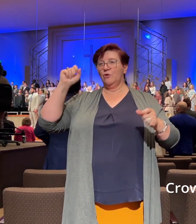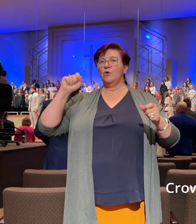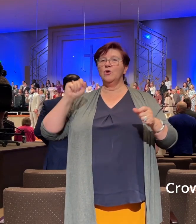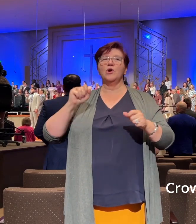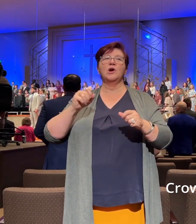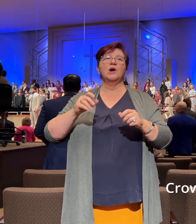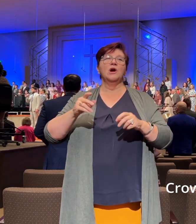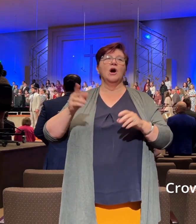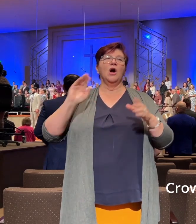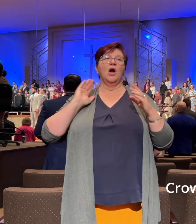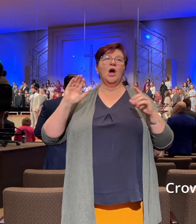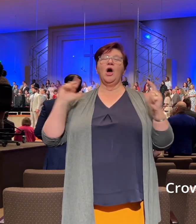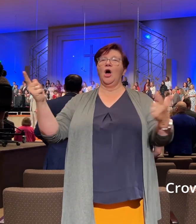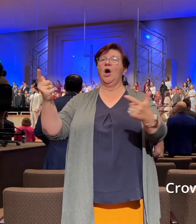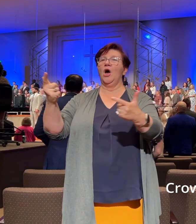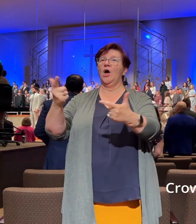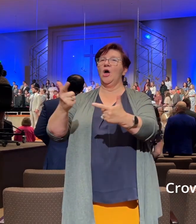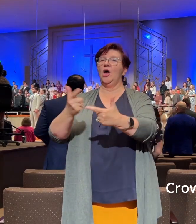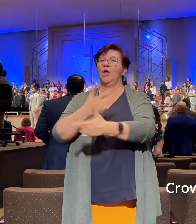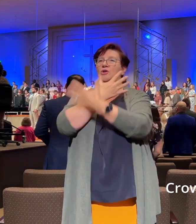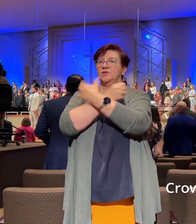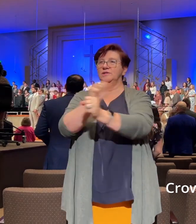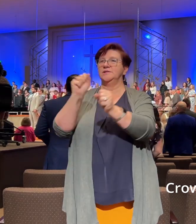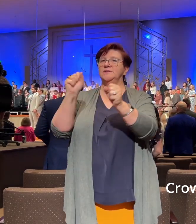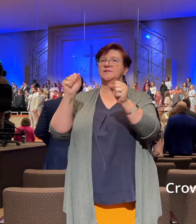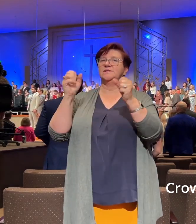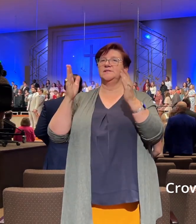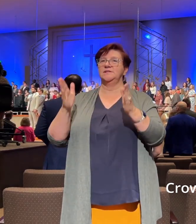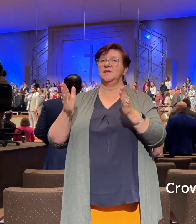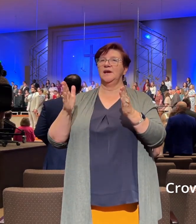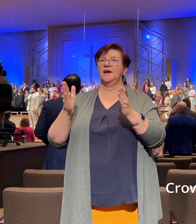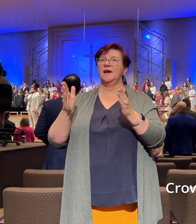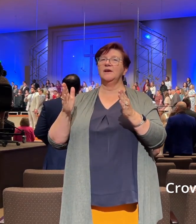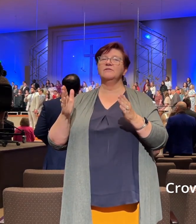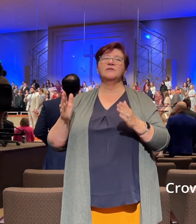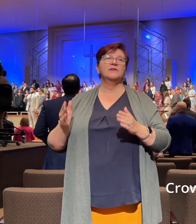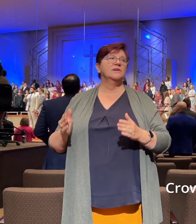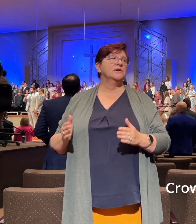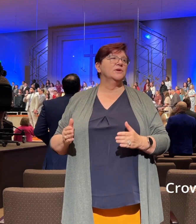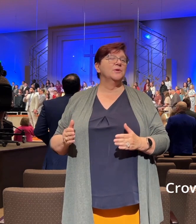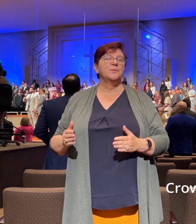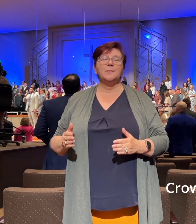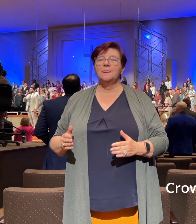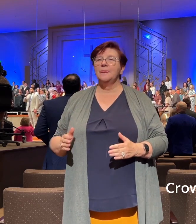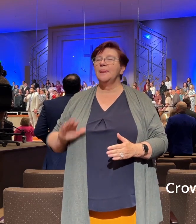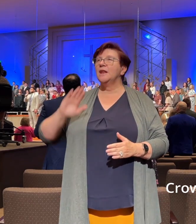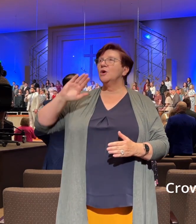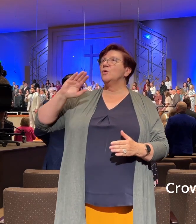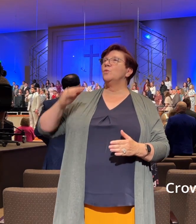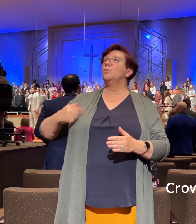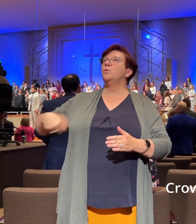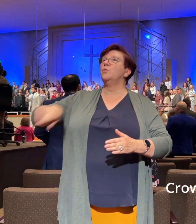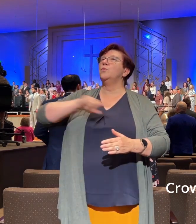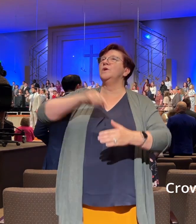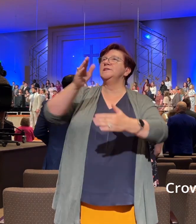those He came to save. His glories now we